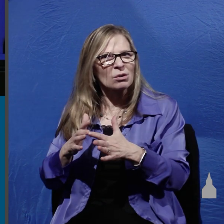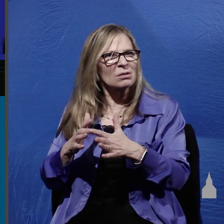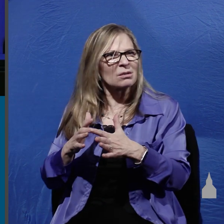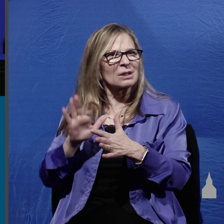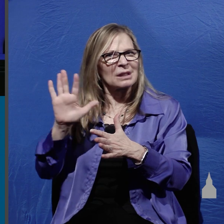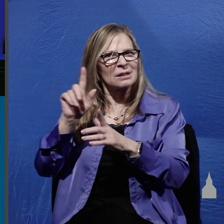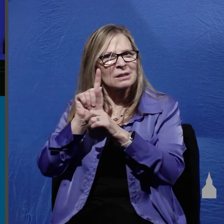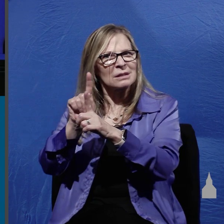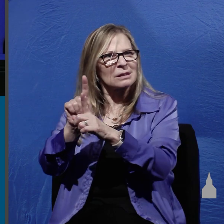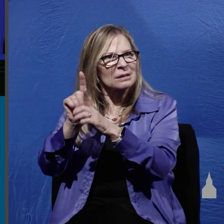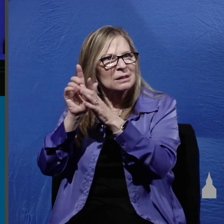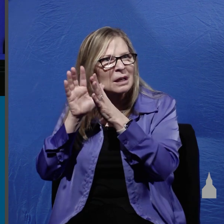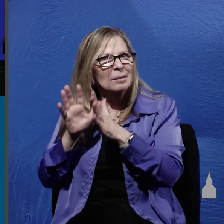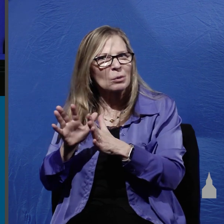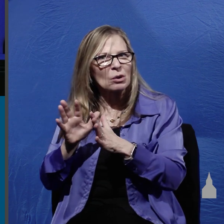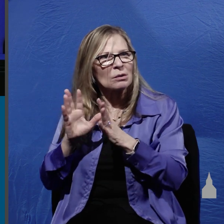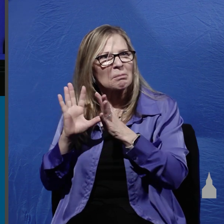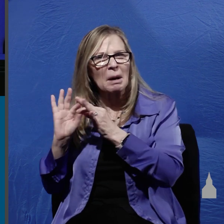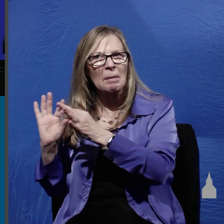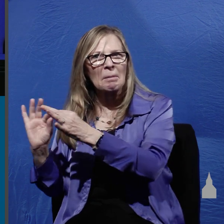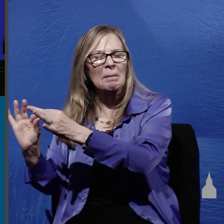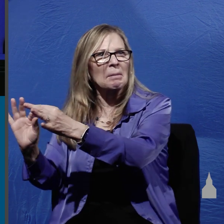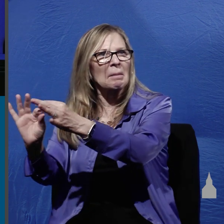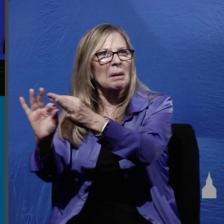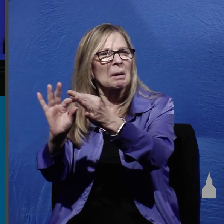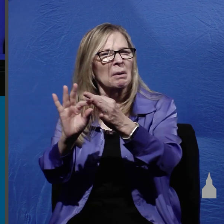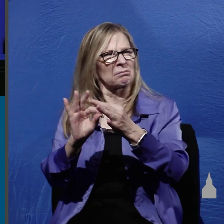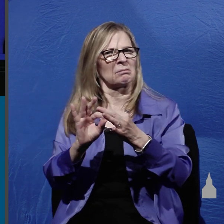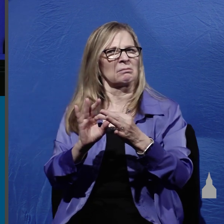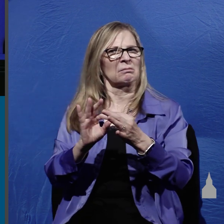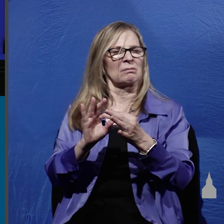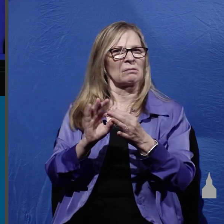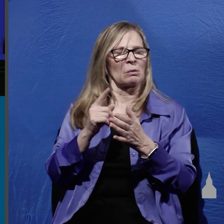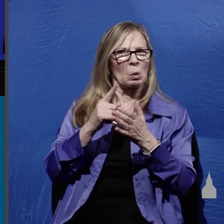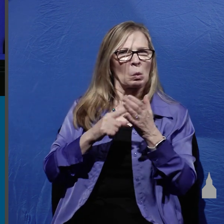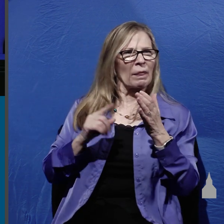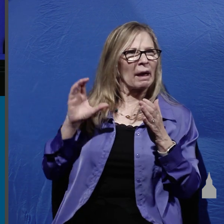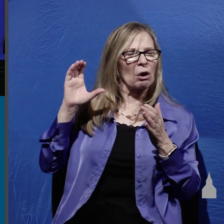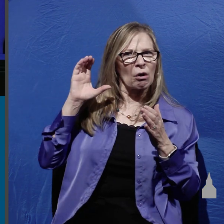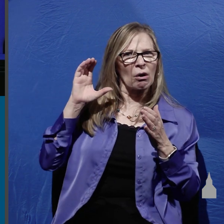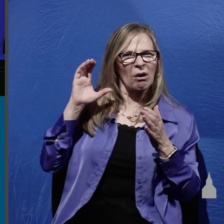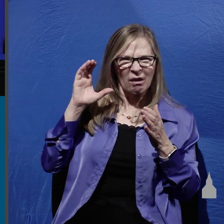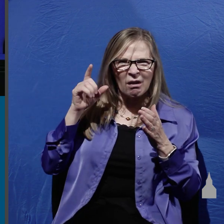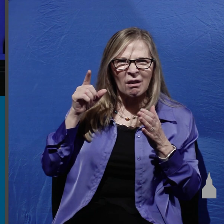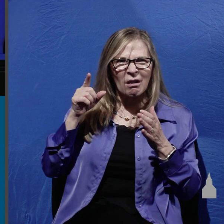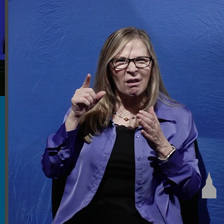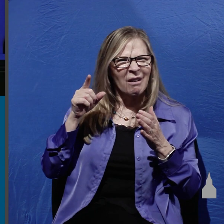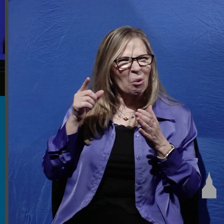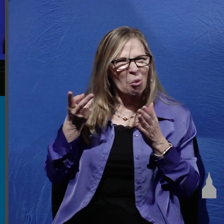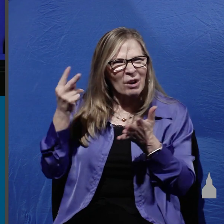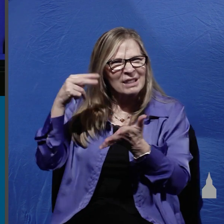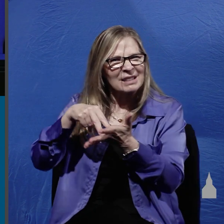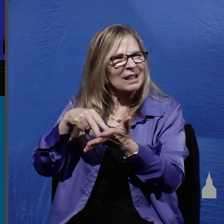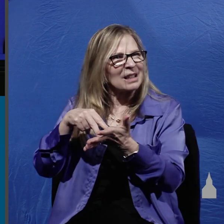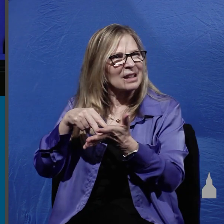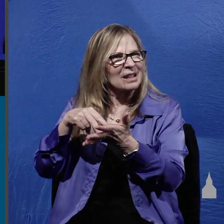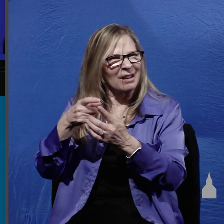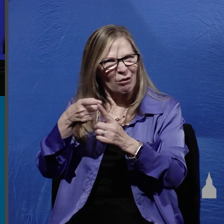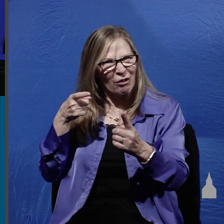and the primary thing that they would hear from Christ's followers concerning him was that he had risen from the